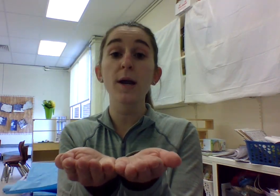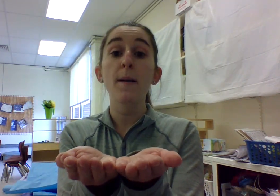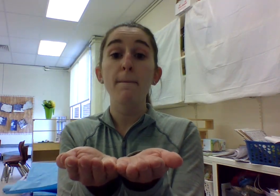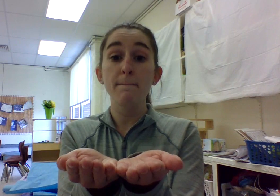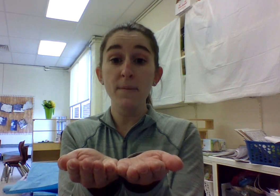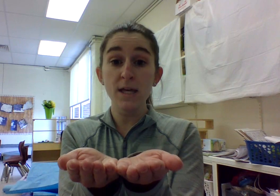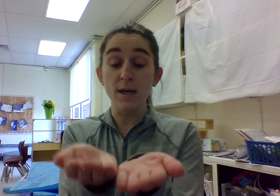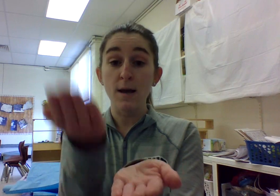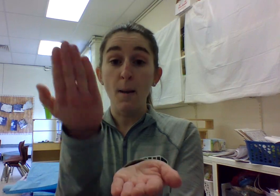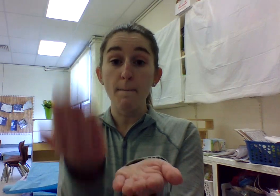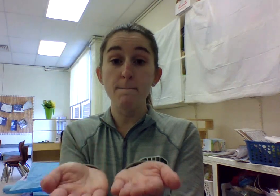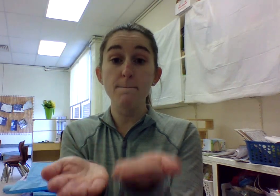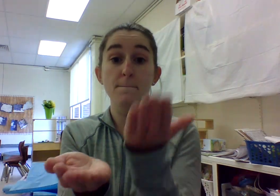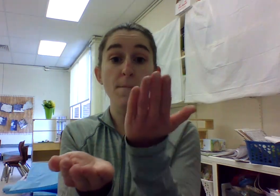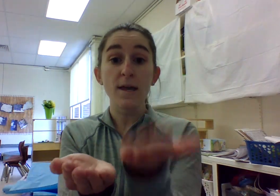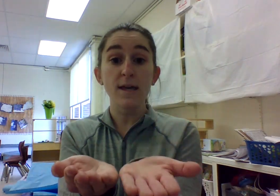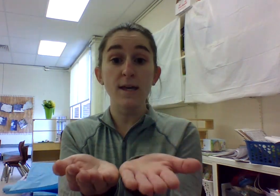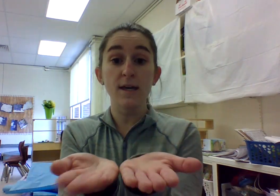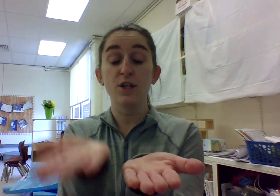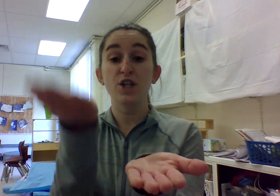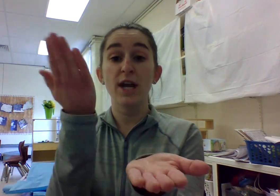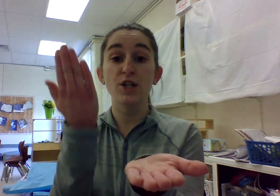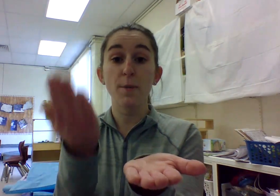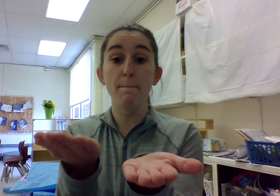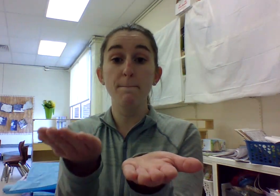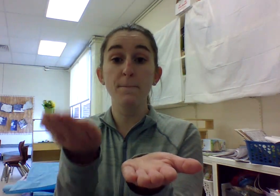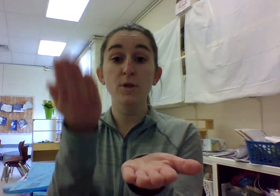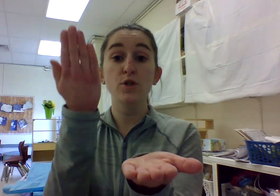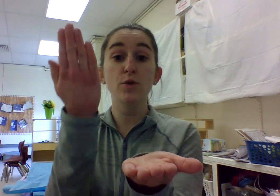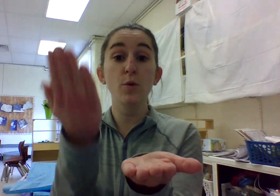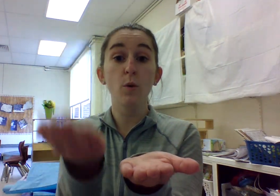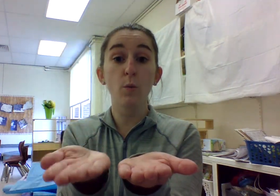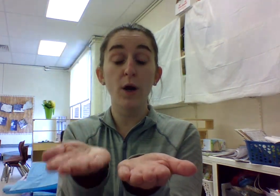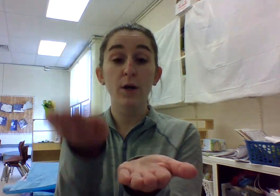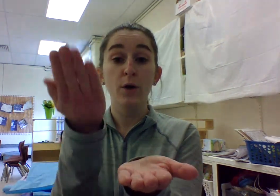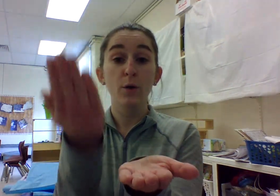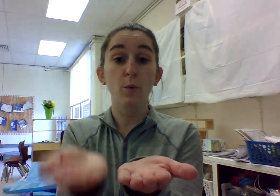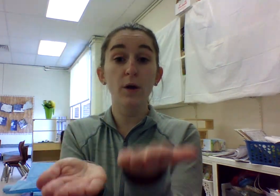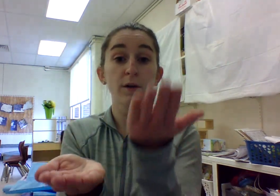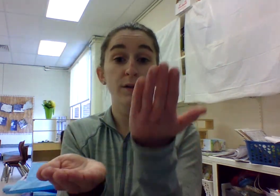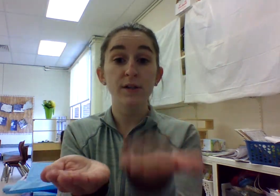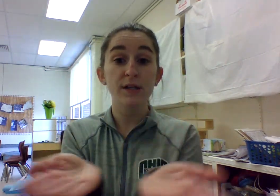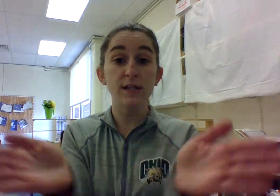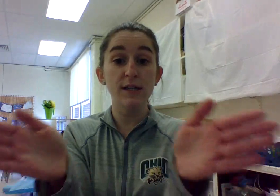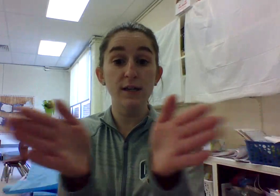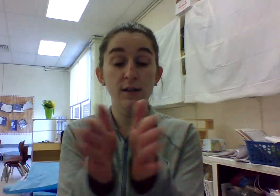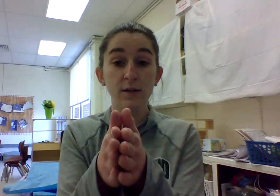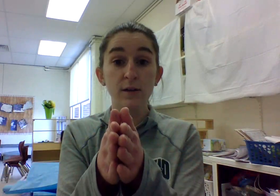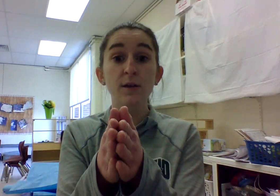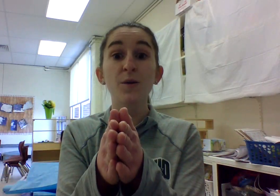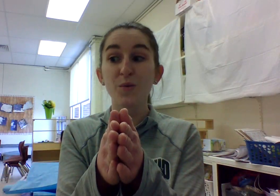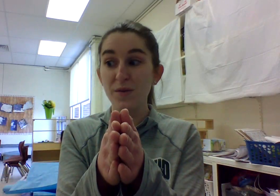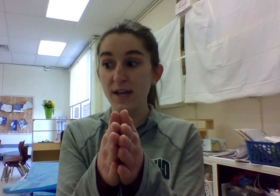me. N, e. Change n to w. W, e. We.